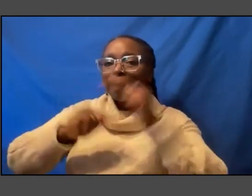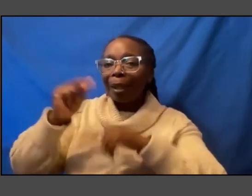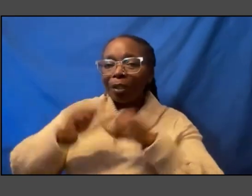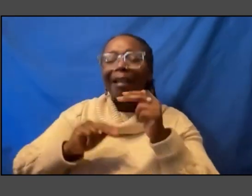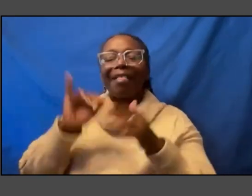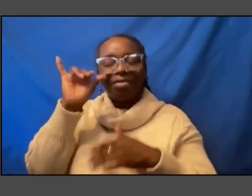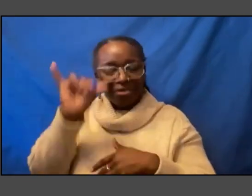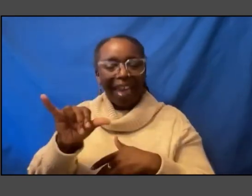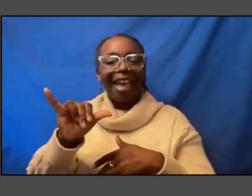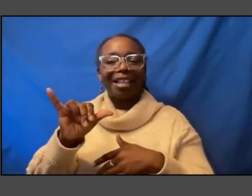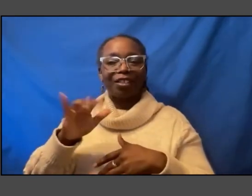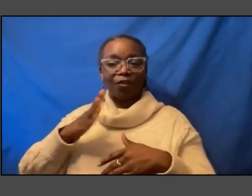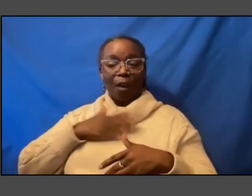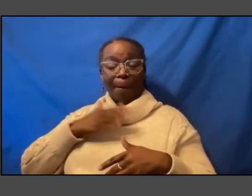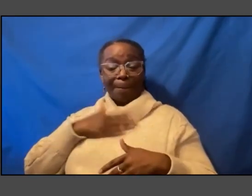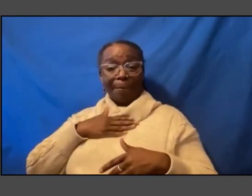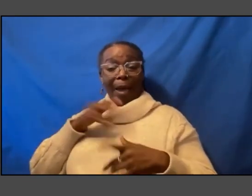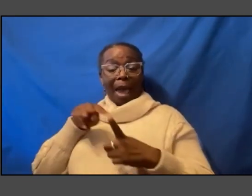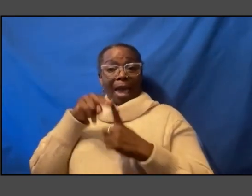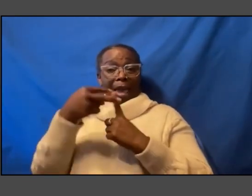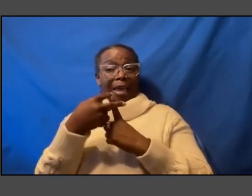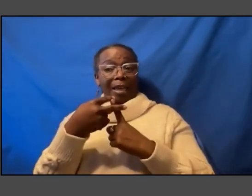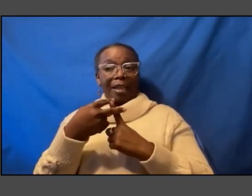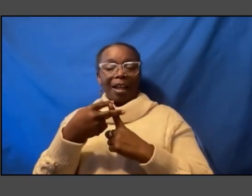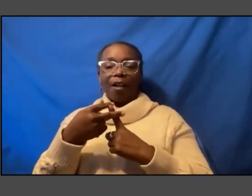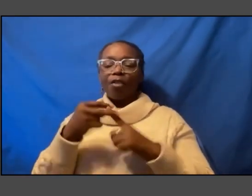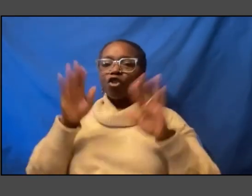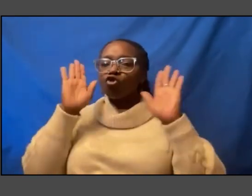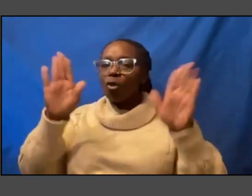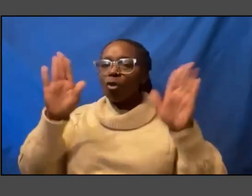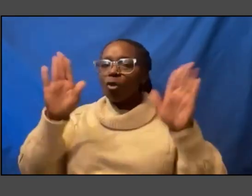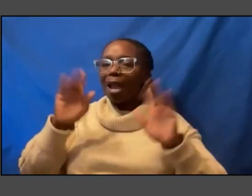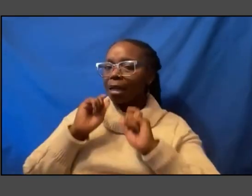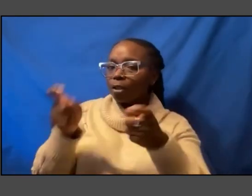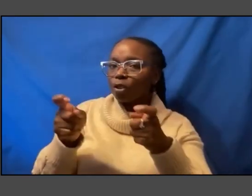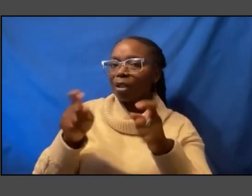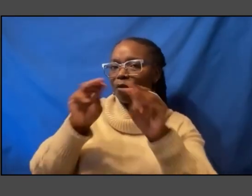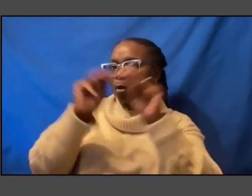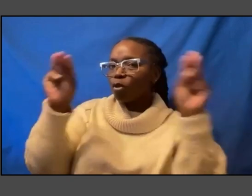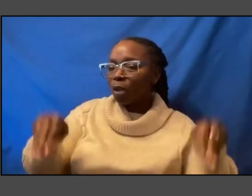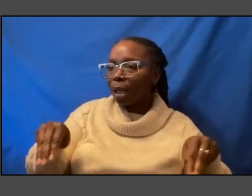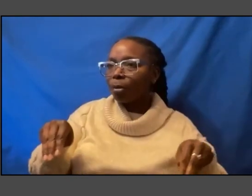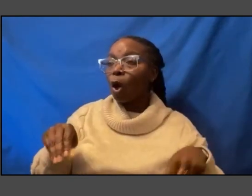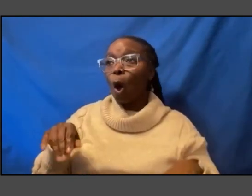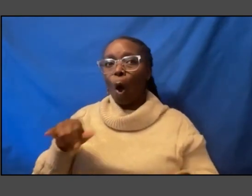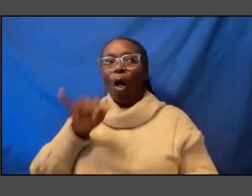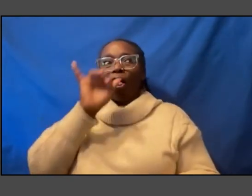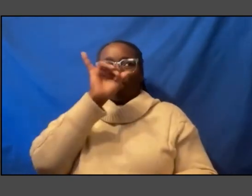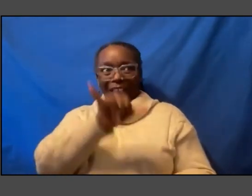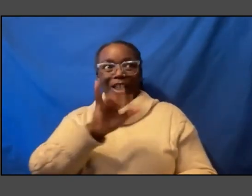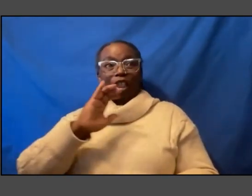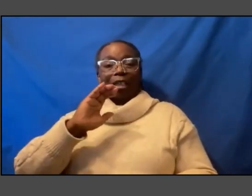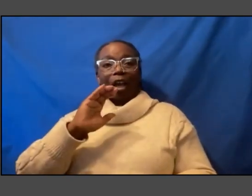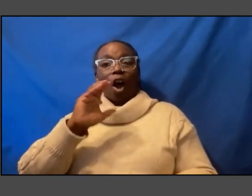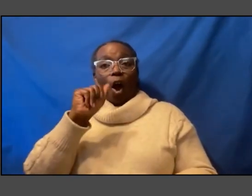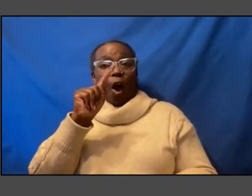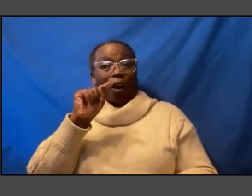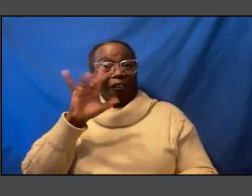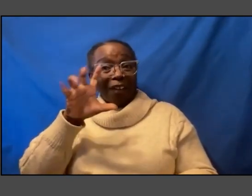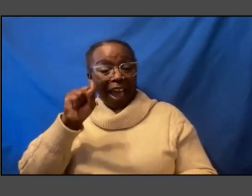from where i said one of the great contributions of the museum to say these are artifacts these are stories that are available just